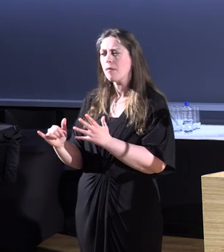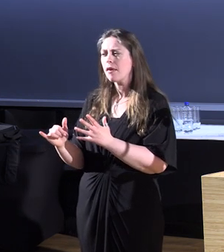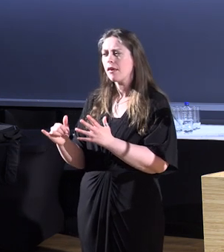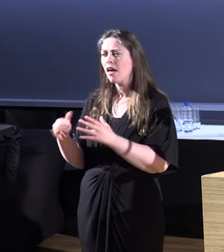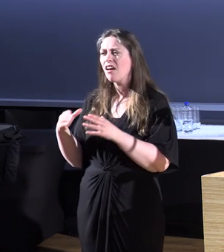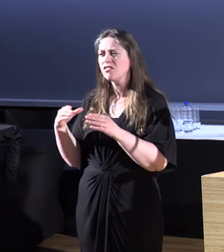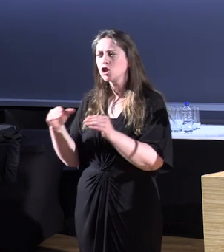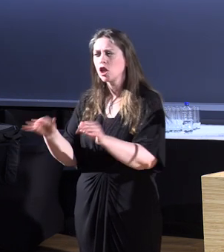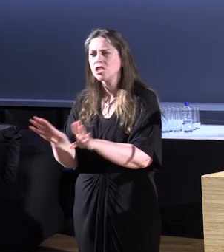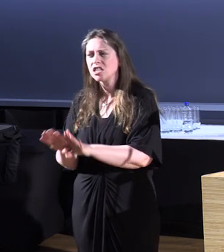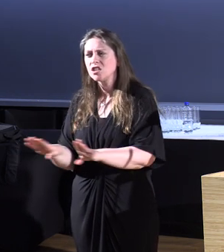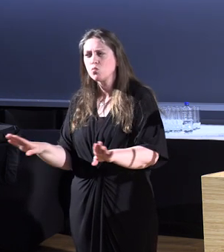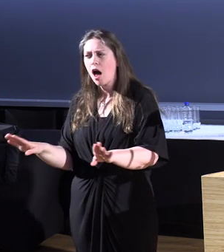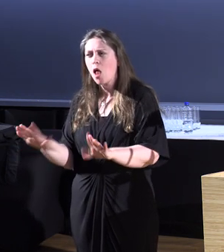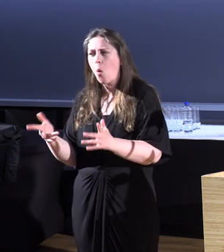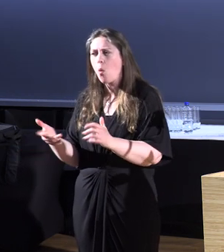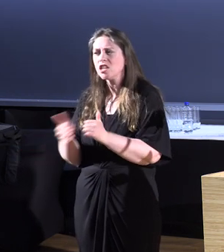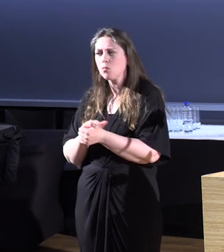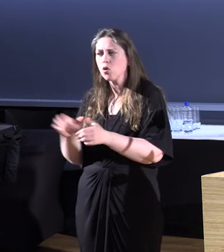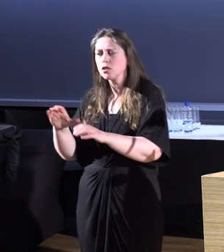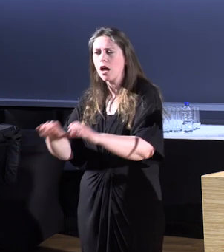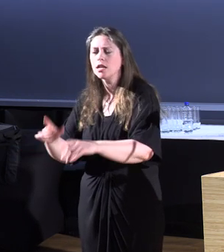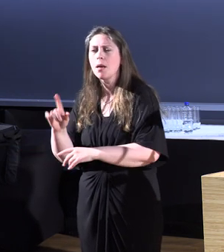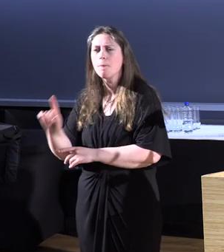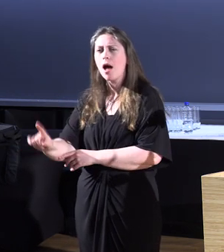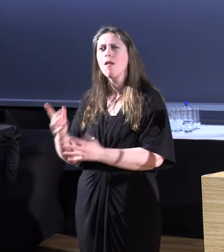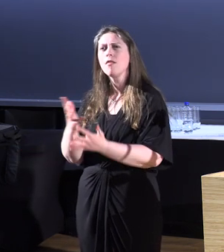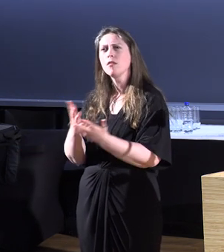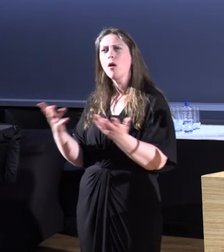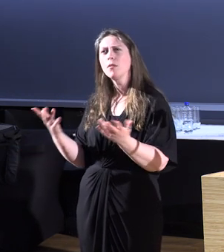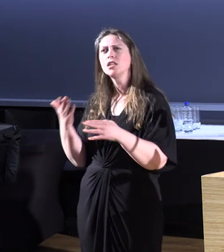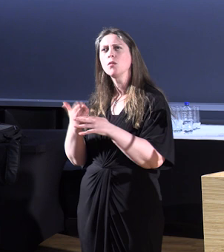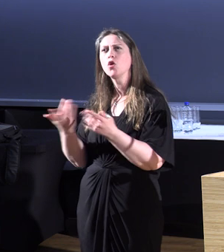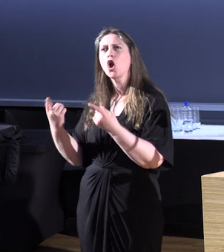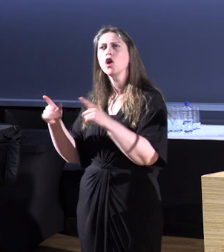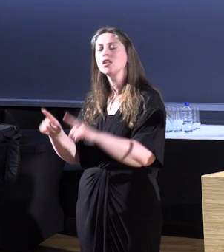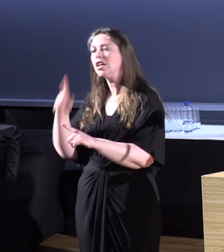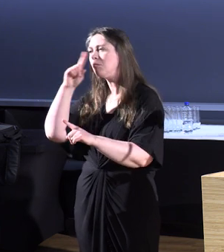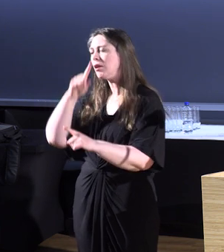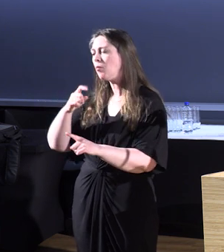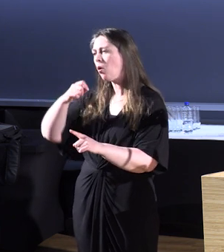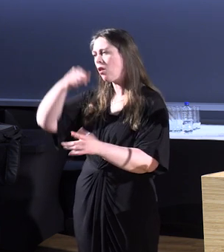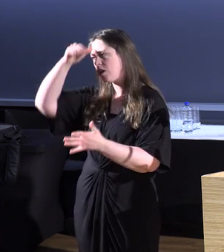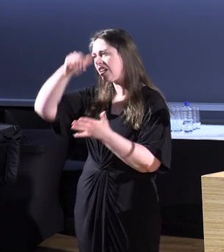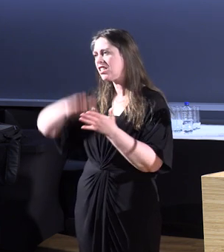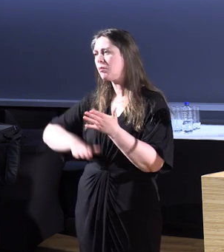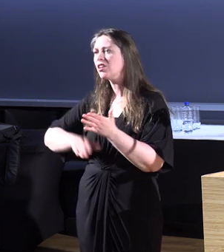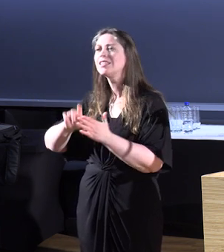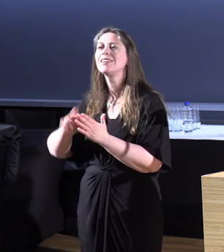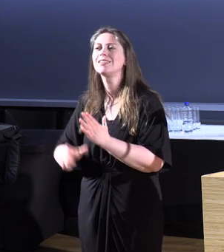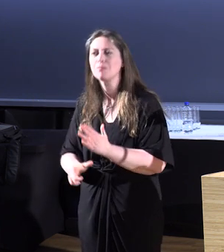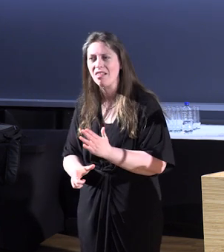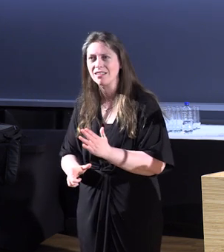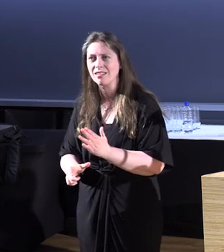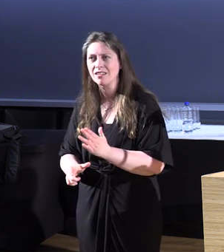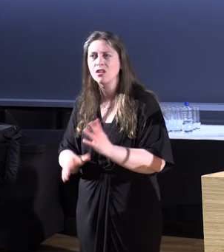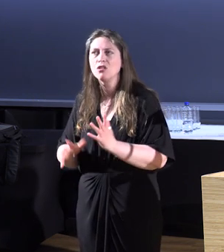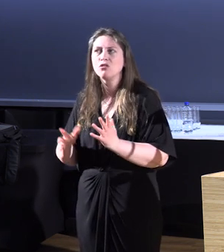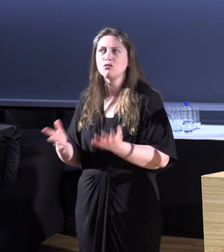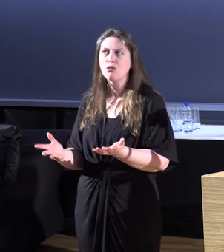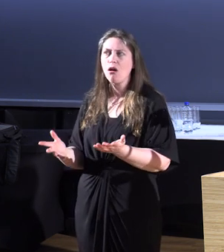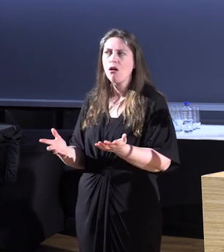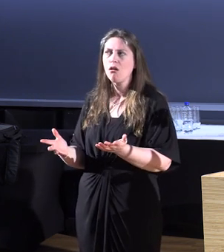sports scientists first and foremost the population that they work with is people who experience disability. So I think